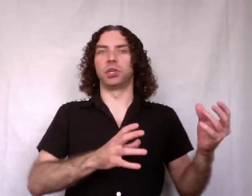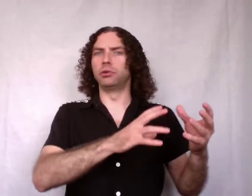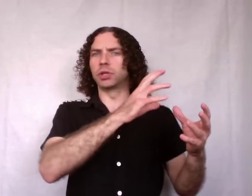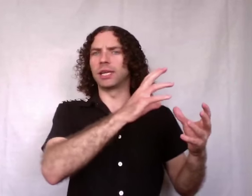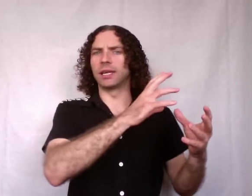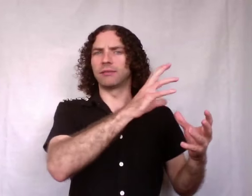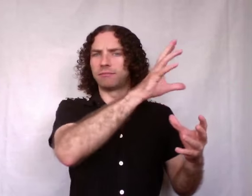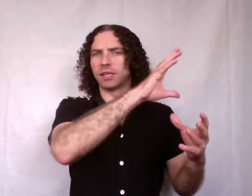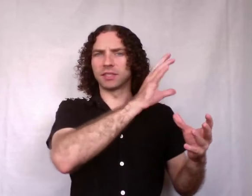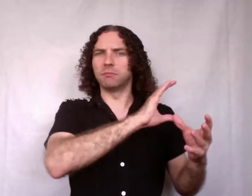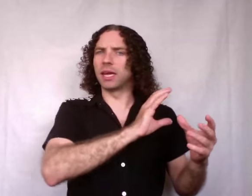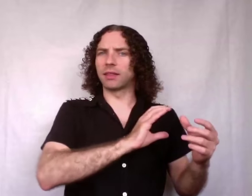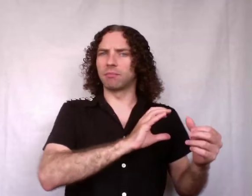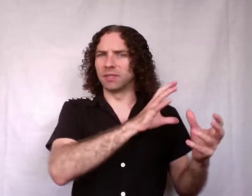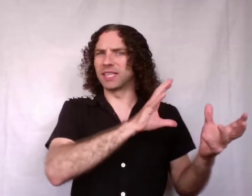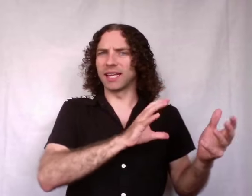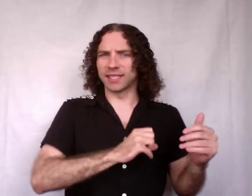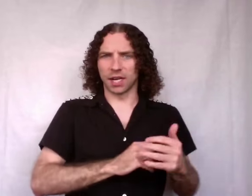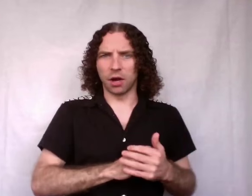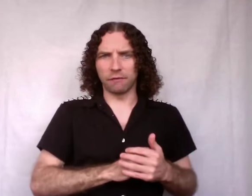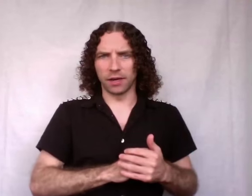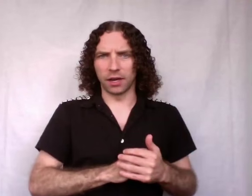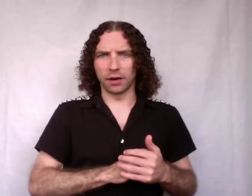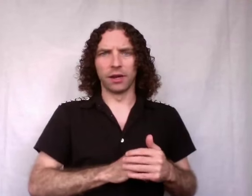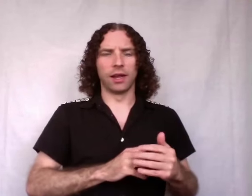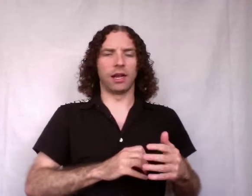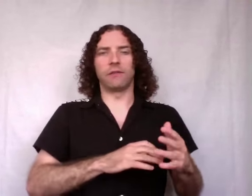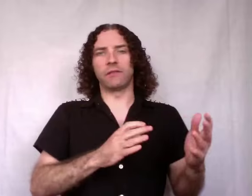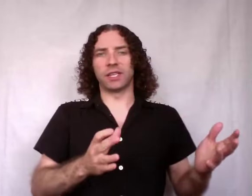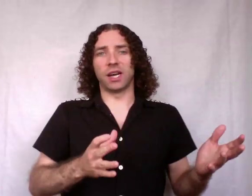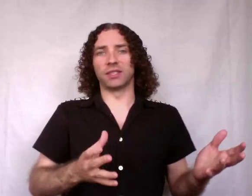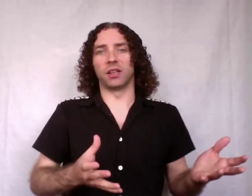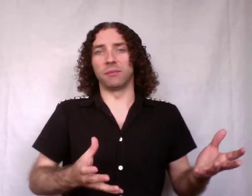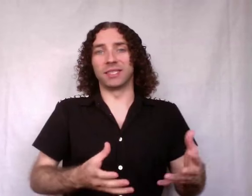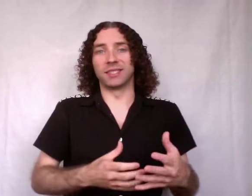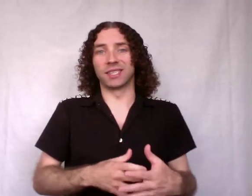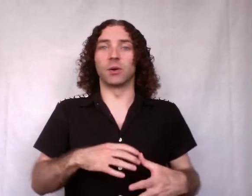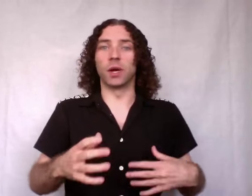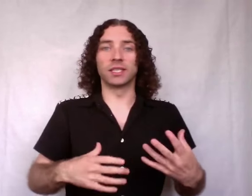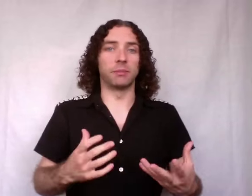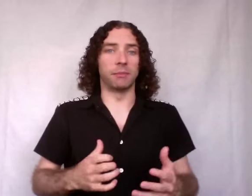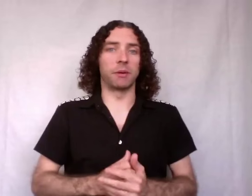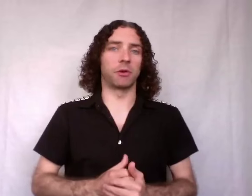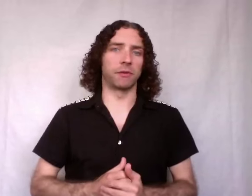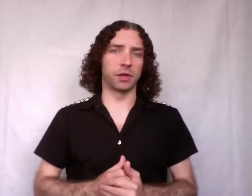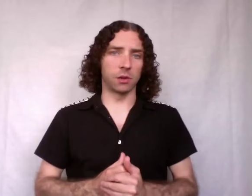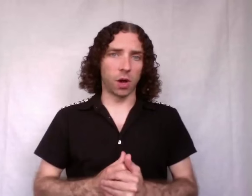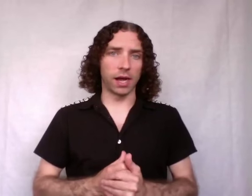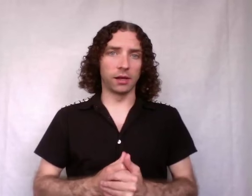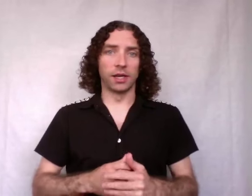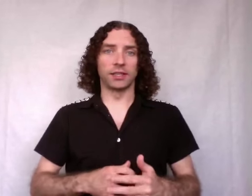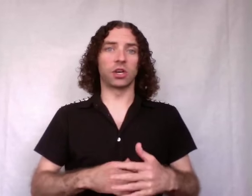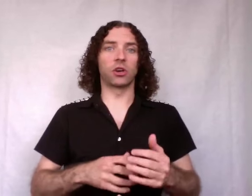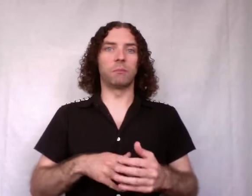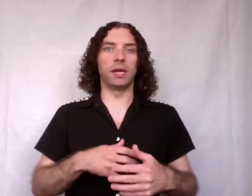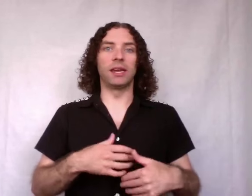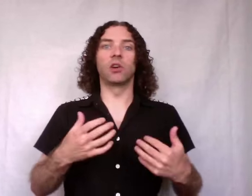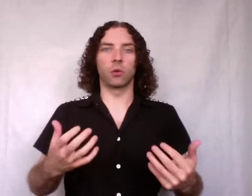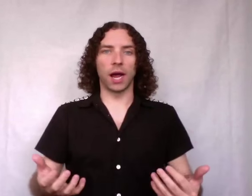usually it doesn't make mistakes that often here. And even if it does, all it means is it's going to waste a bit of memory for a little while. It's not going to be incorrect.